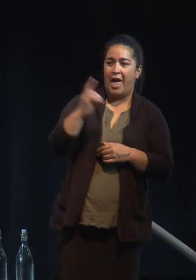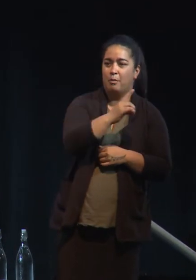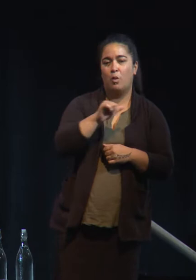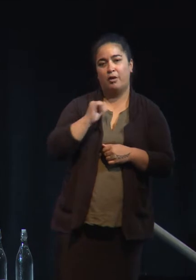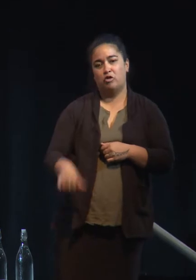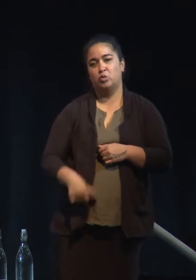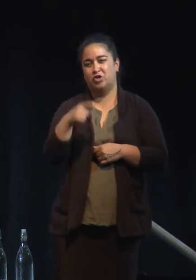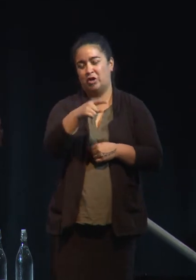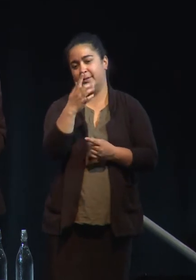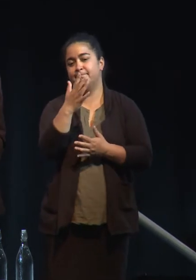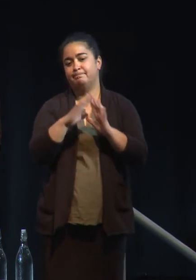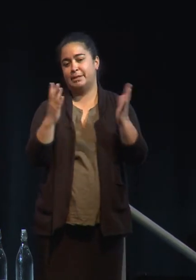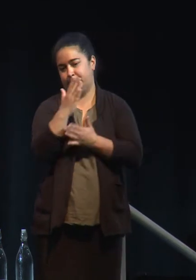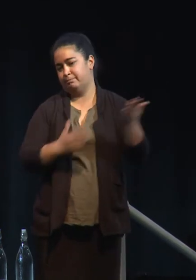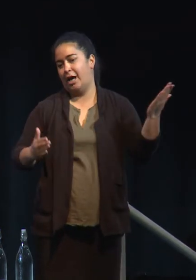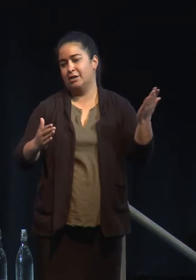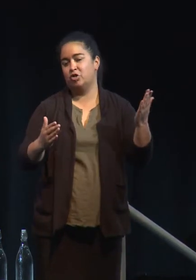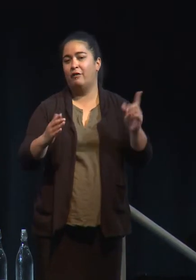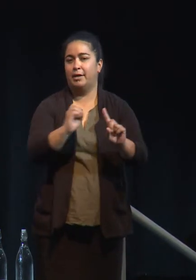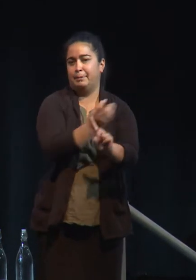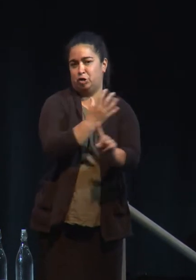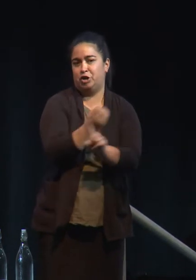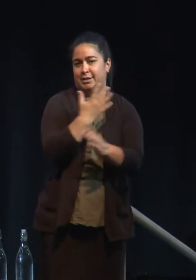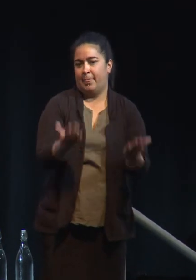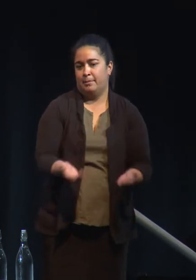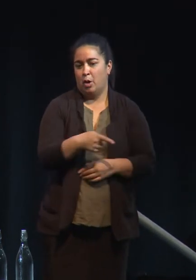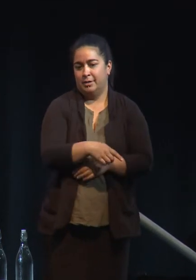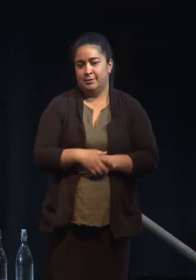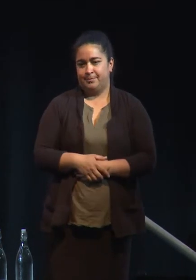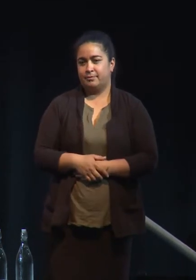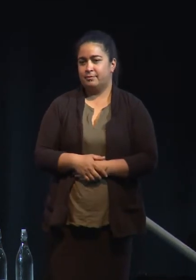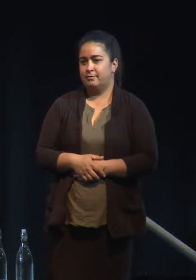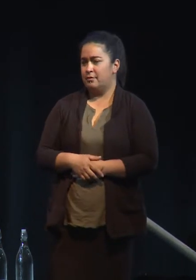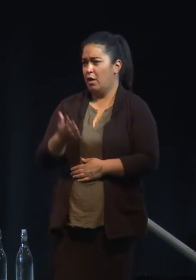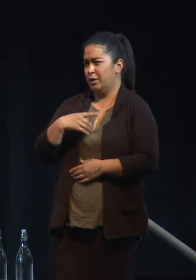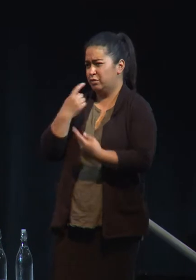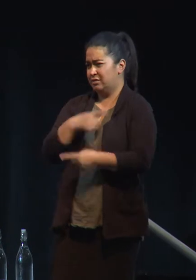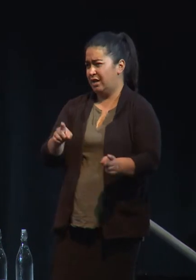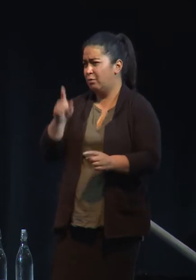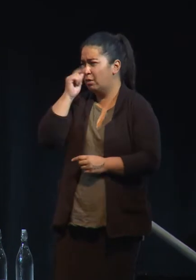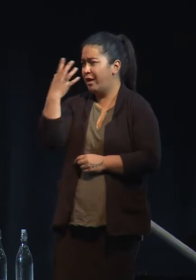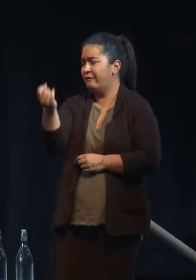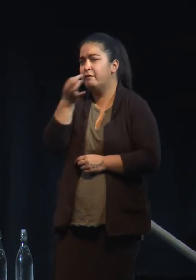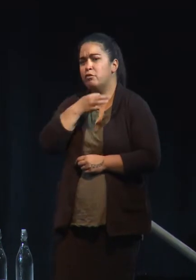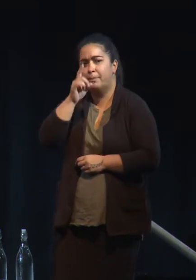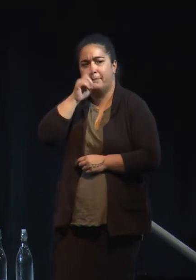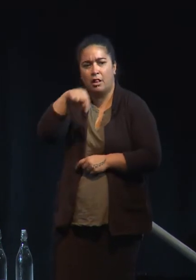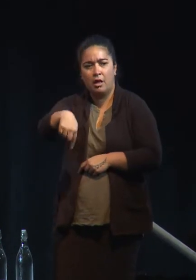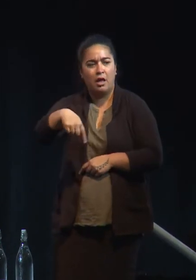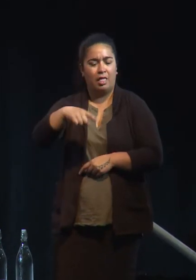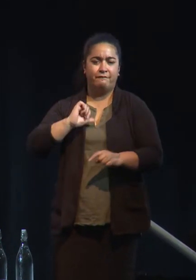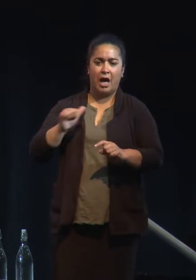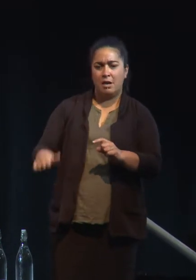And I just want to say that I know that there are probably a fair few people here that are farmers or work in the